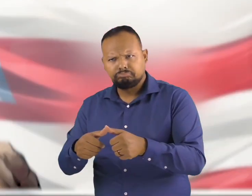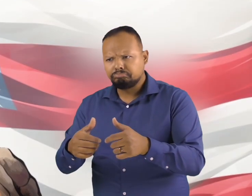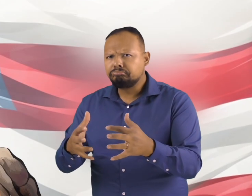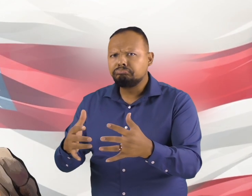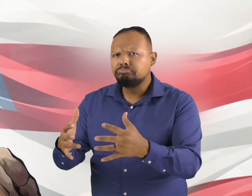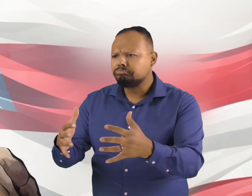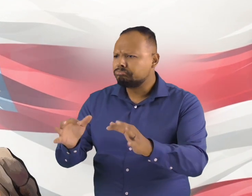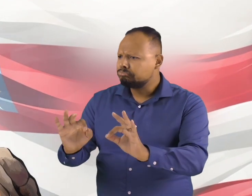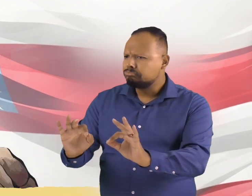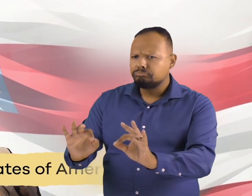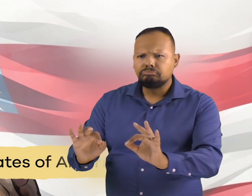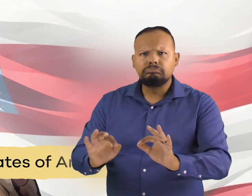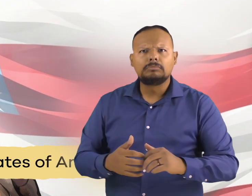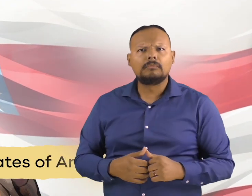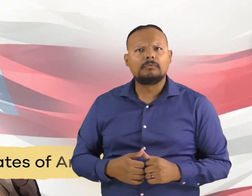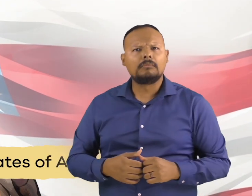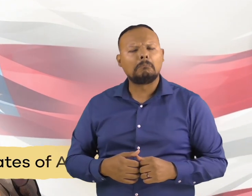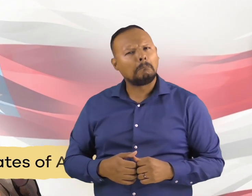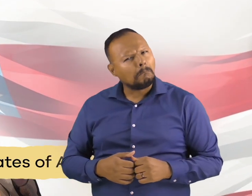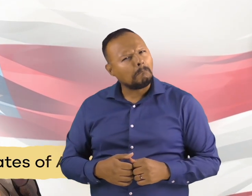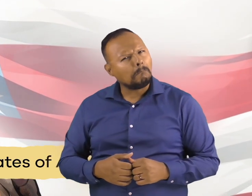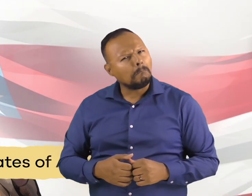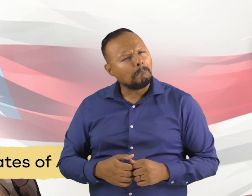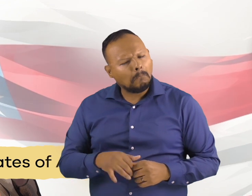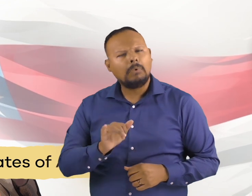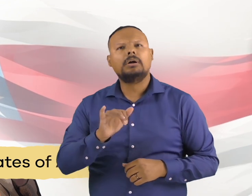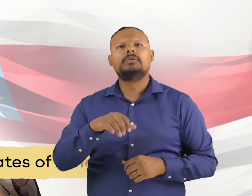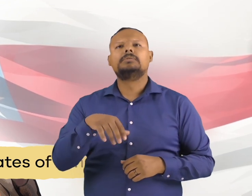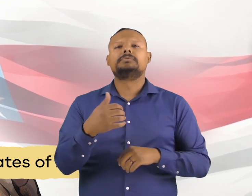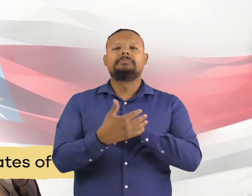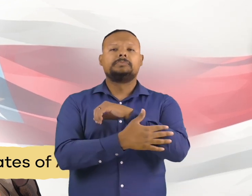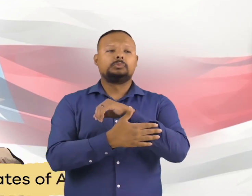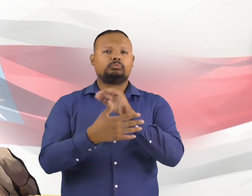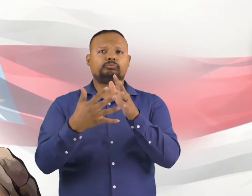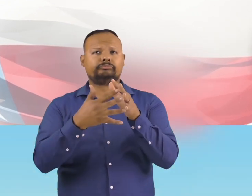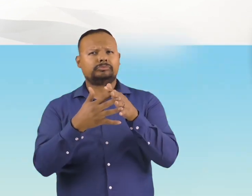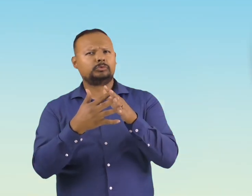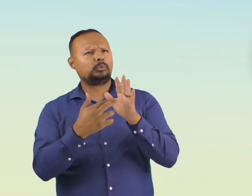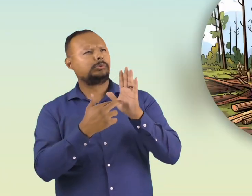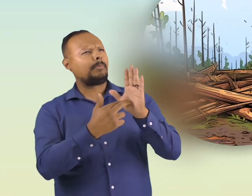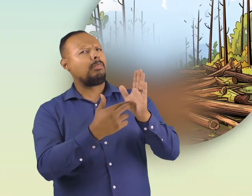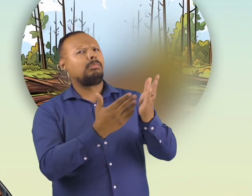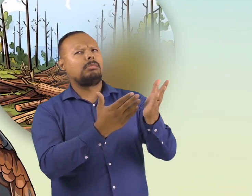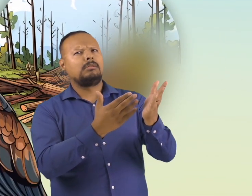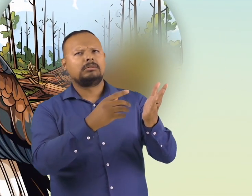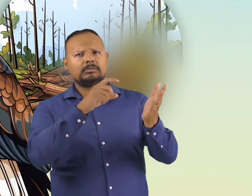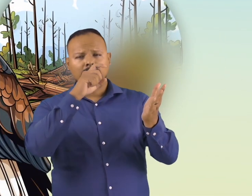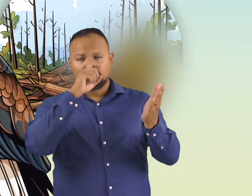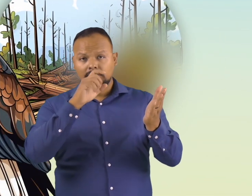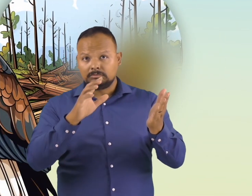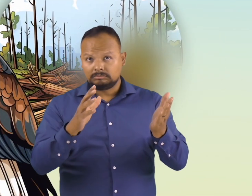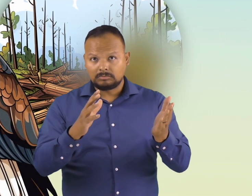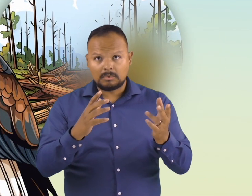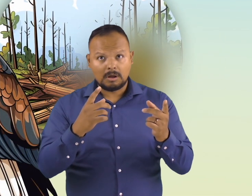Even though it is the national symbol of the United States of America, it became threatened with extinction in the